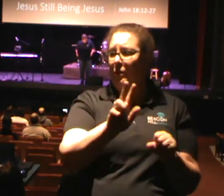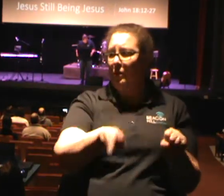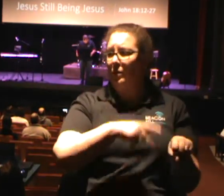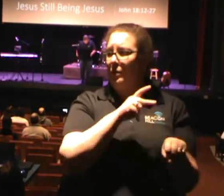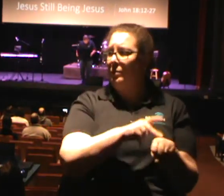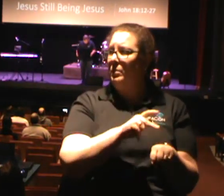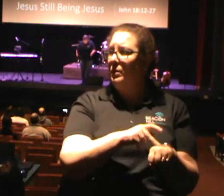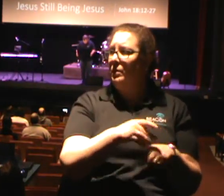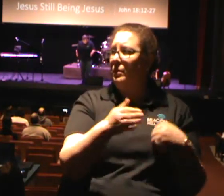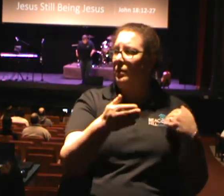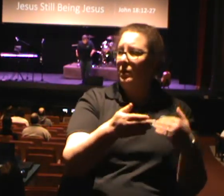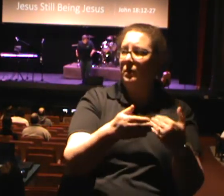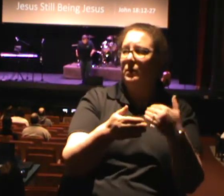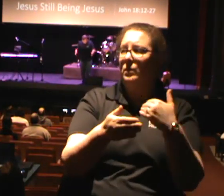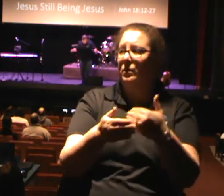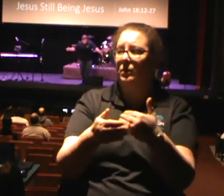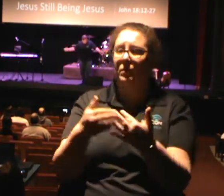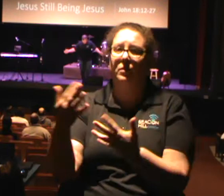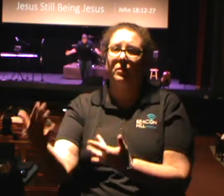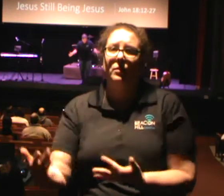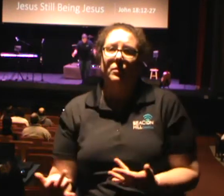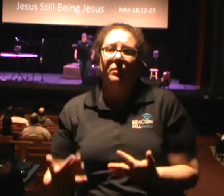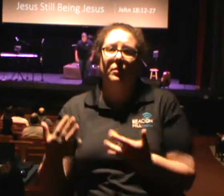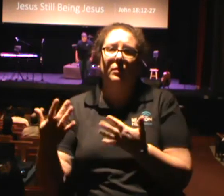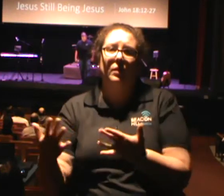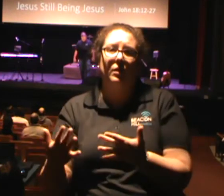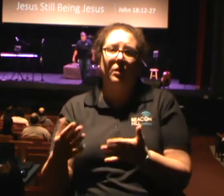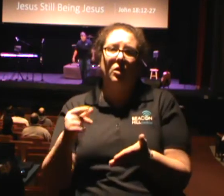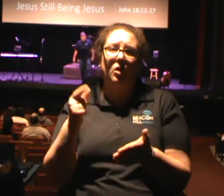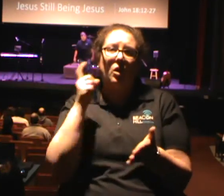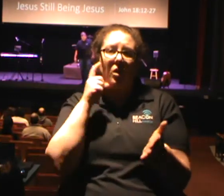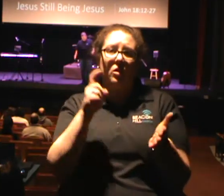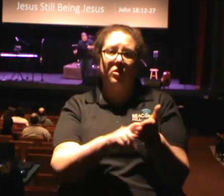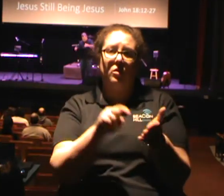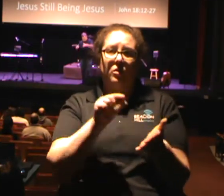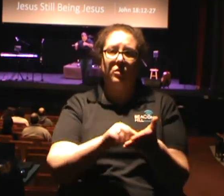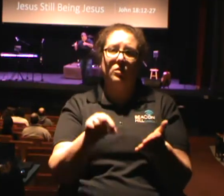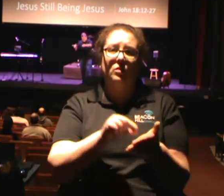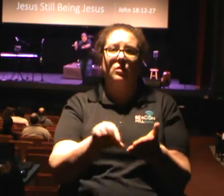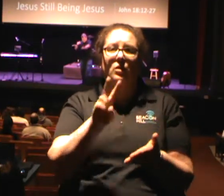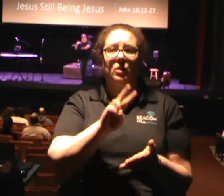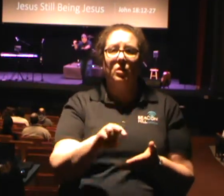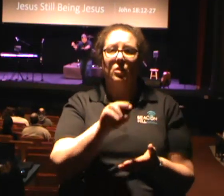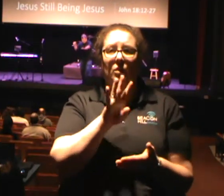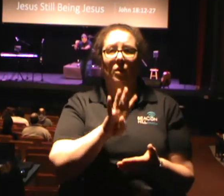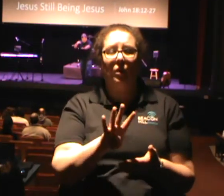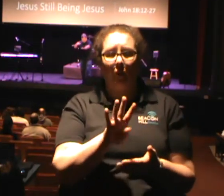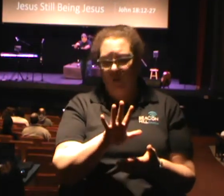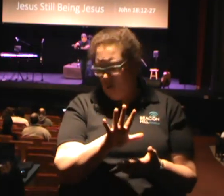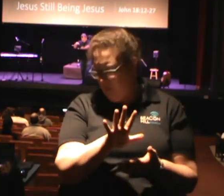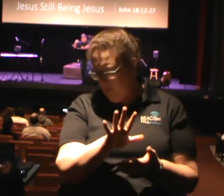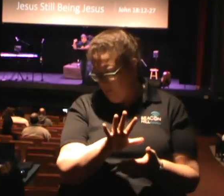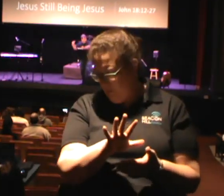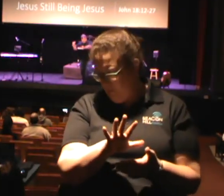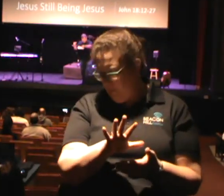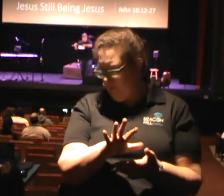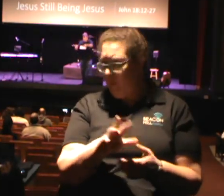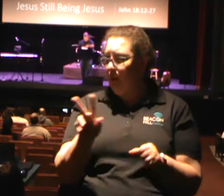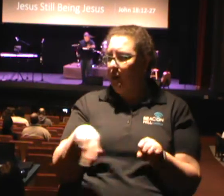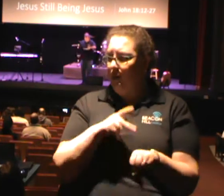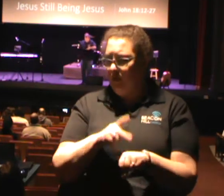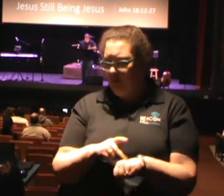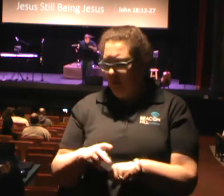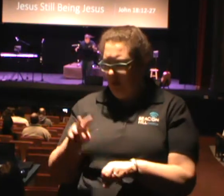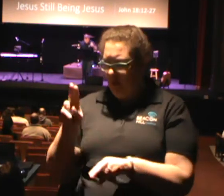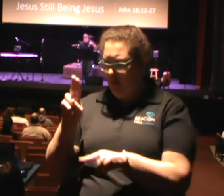to the fire. We see in verse 25, Peter having a need to stand host of the fire and warm